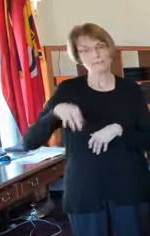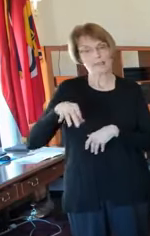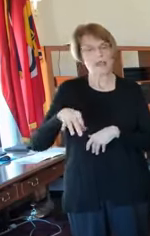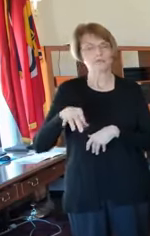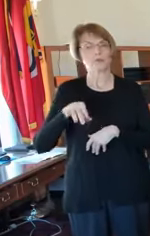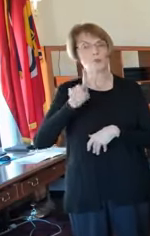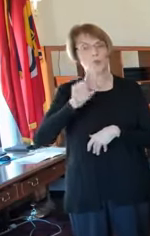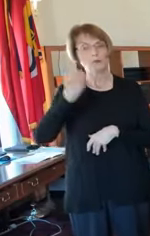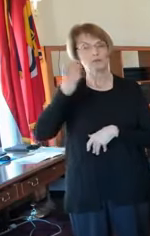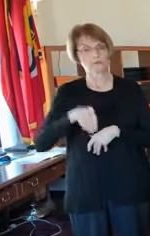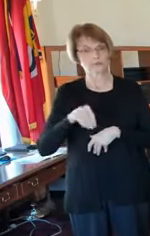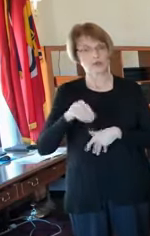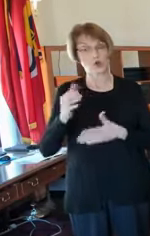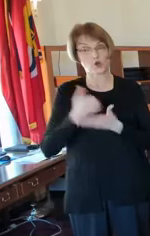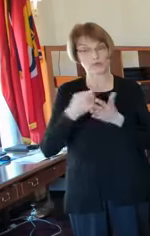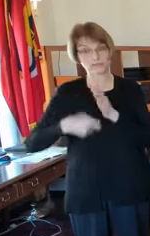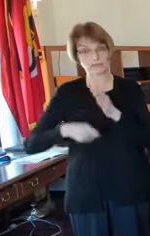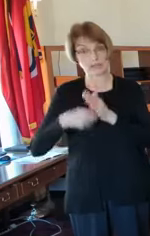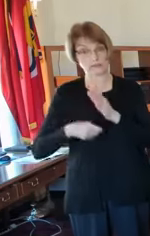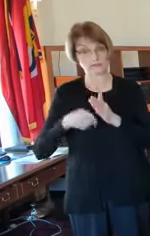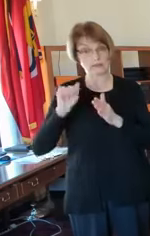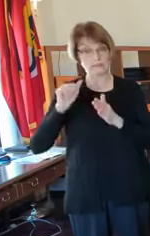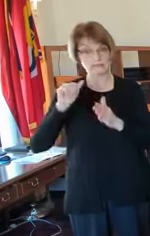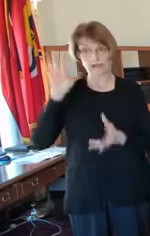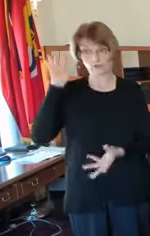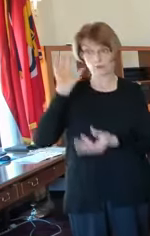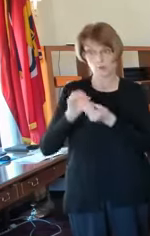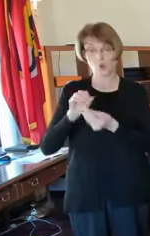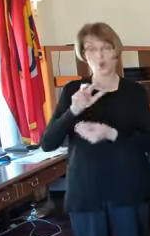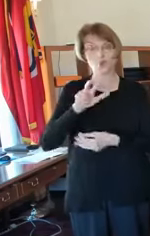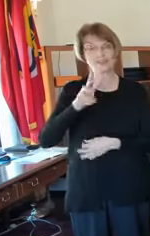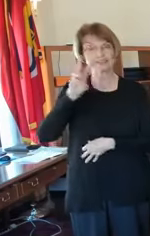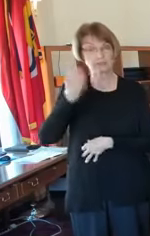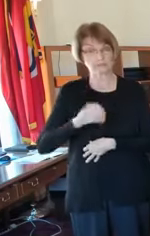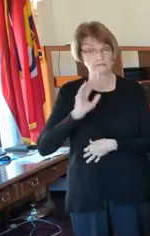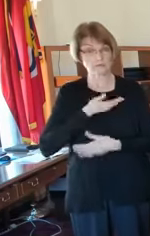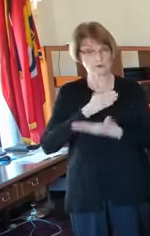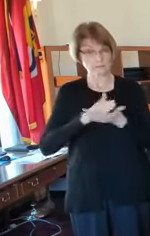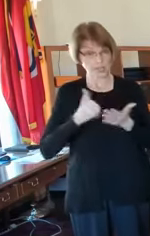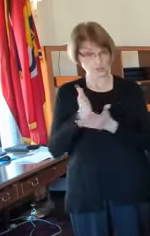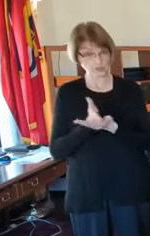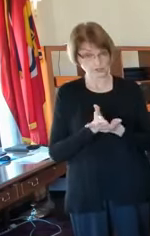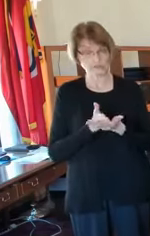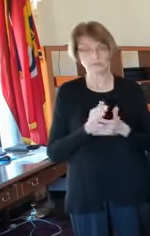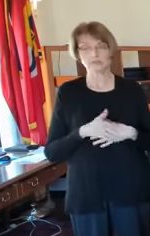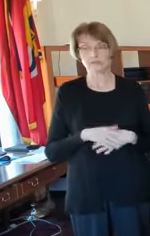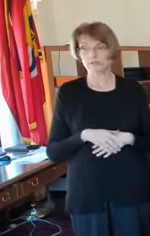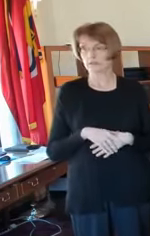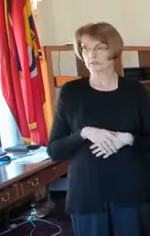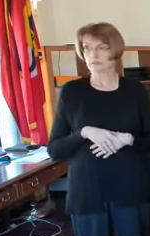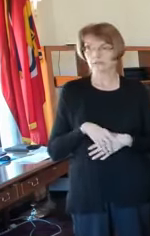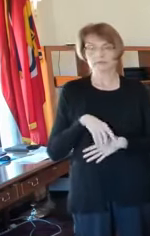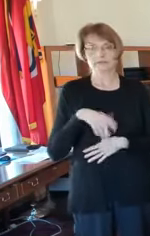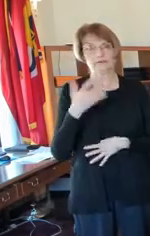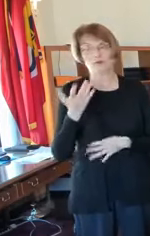36% of our budget. That's a lot of money was 175 or $80 million